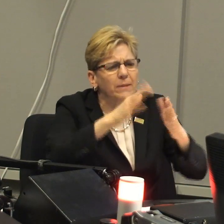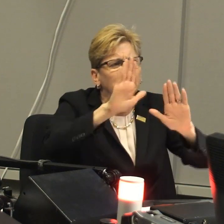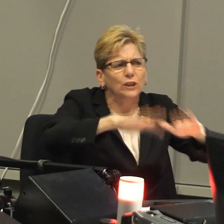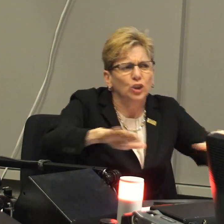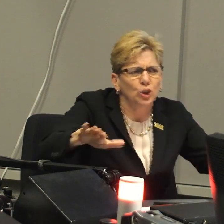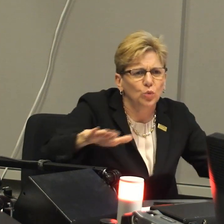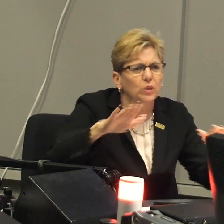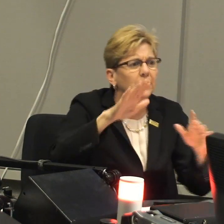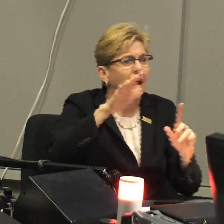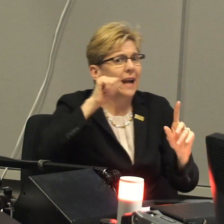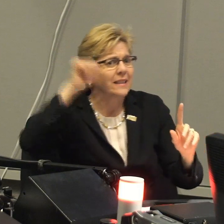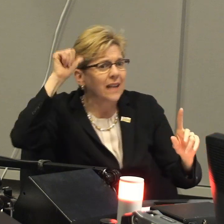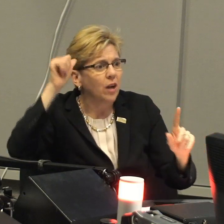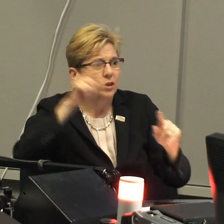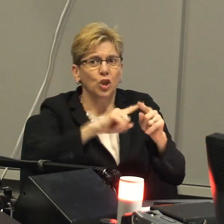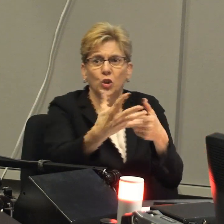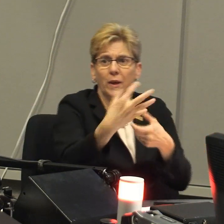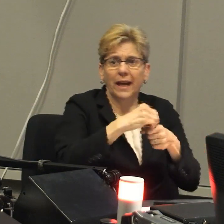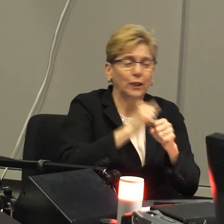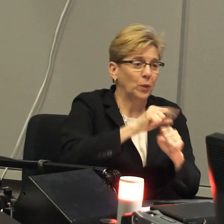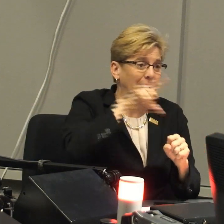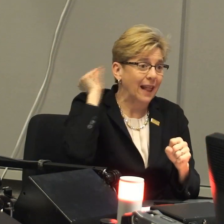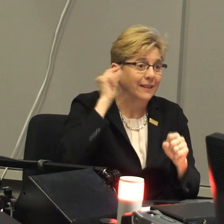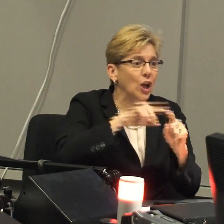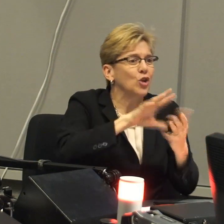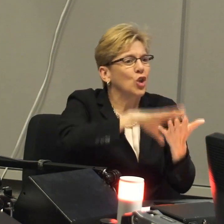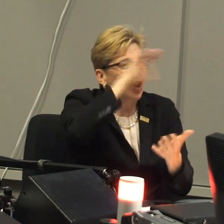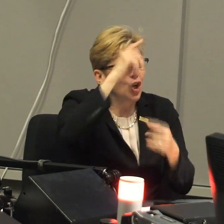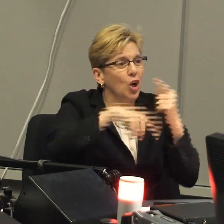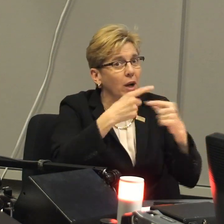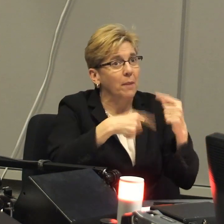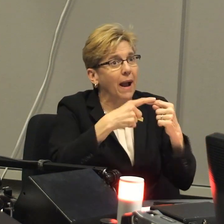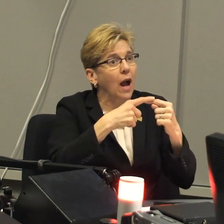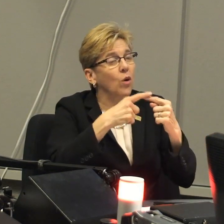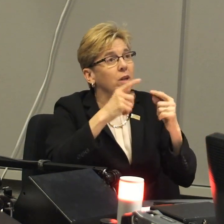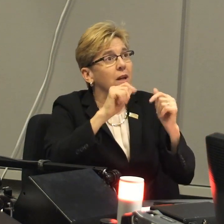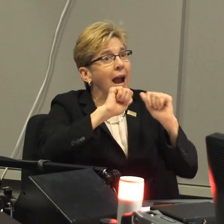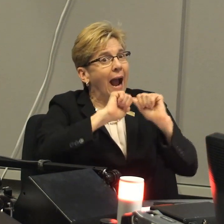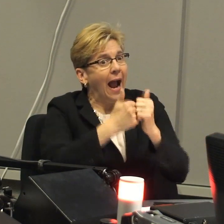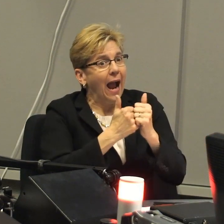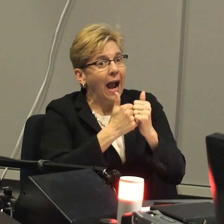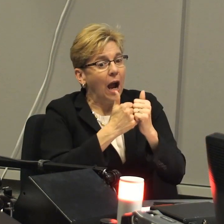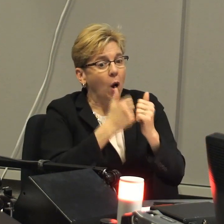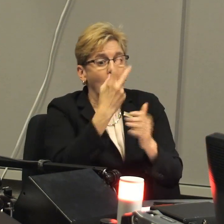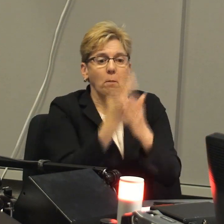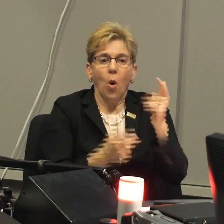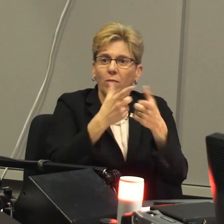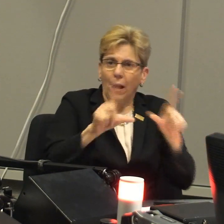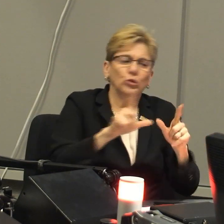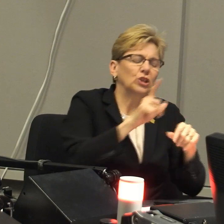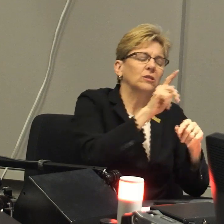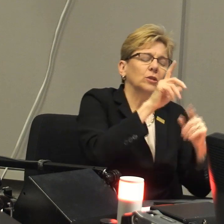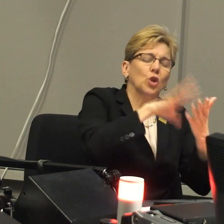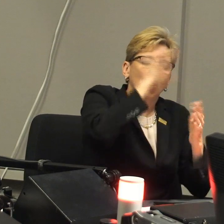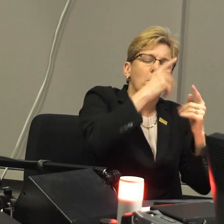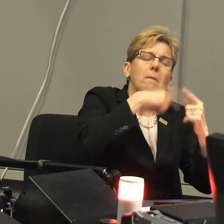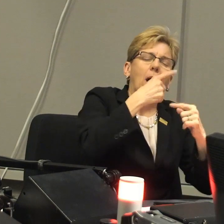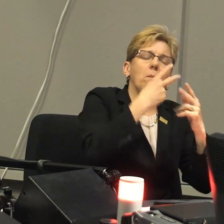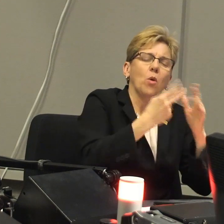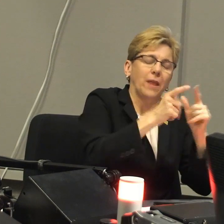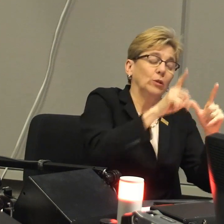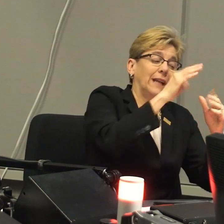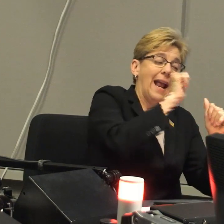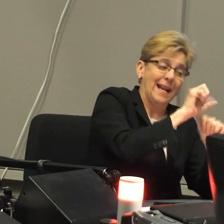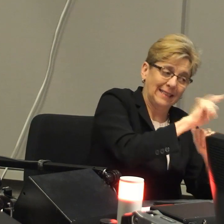more opportunities to families and their children and adults to engage with Gallaudet and to learn about how both